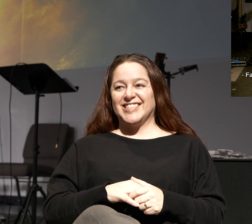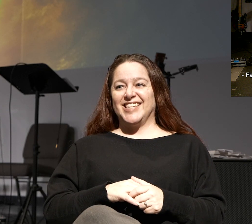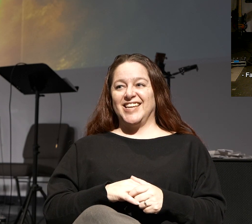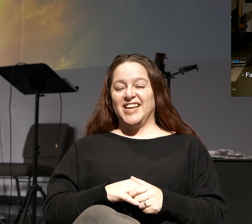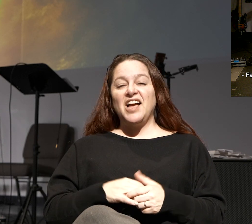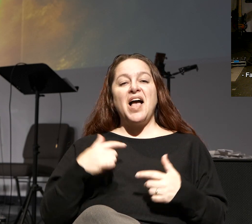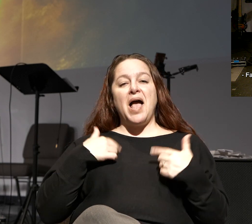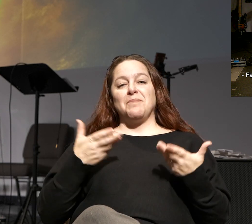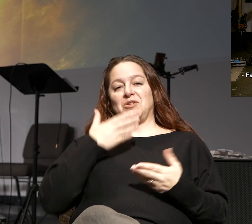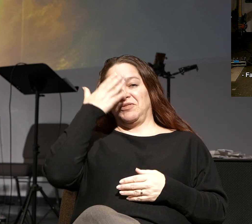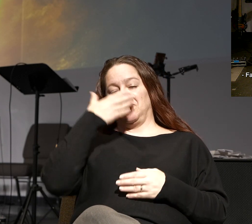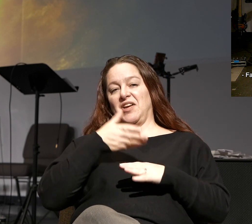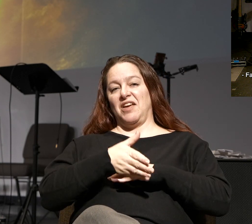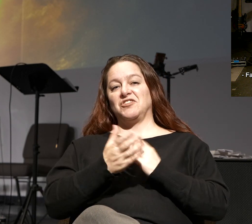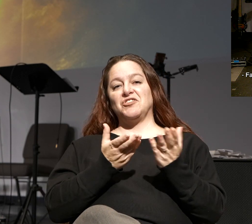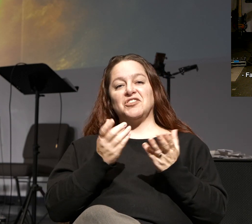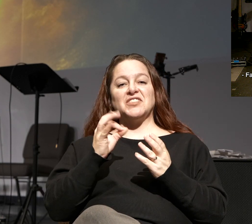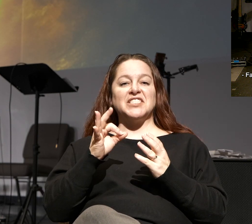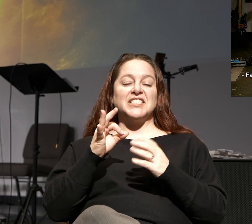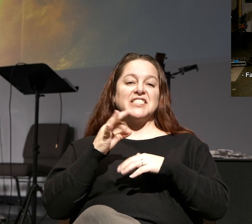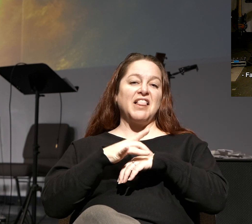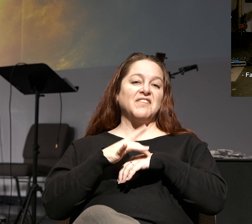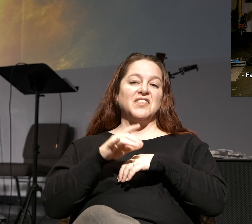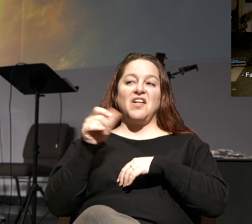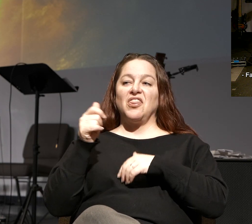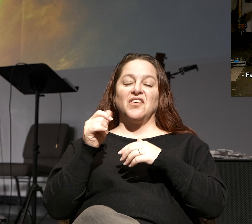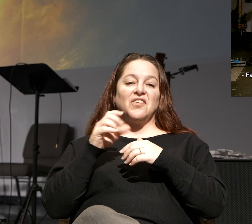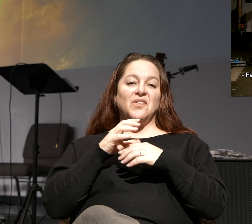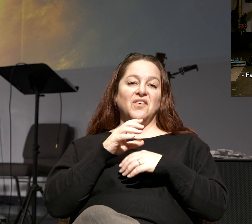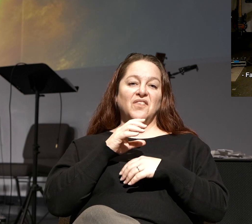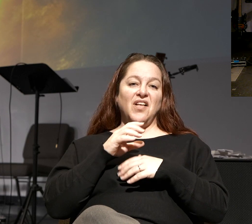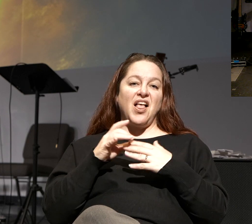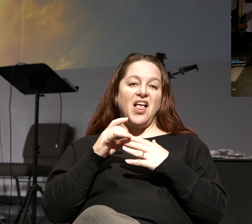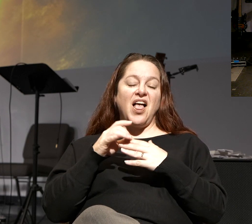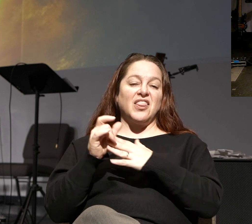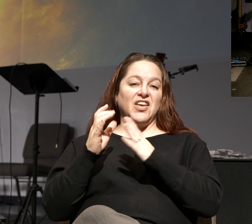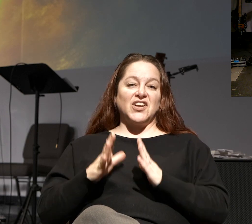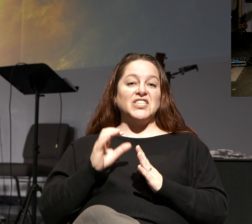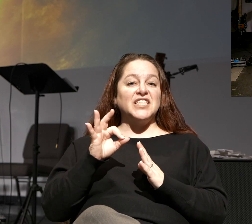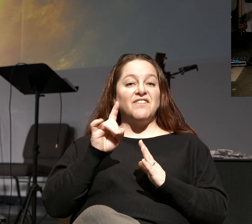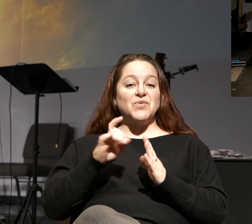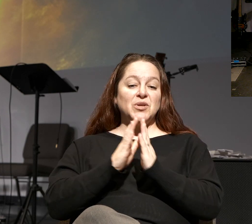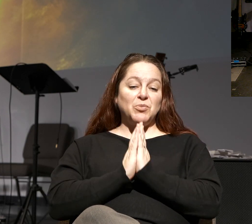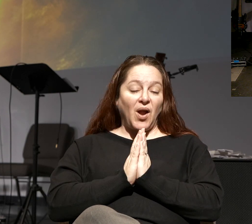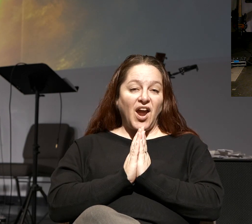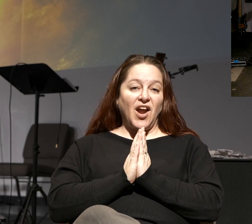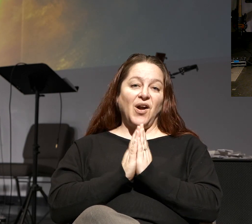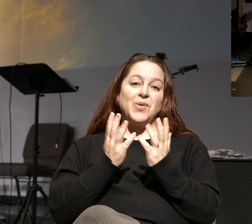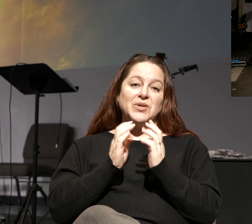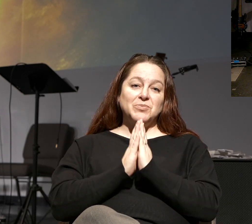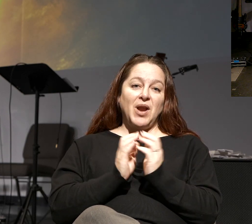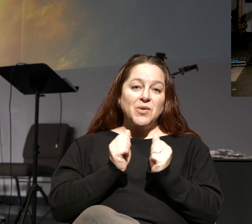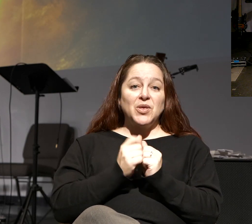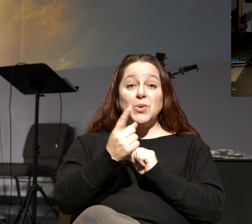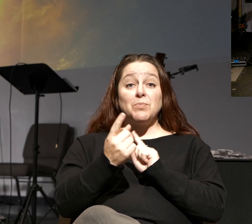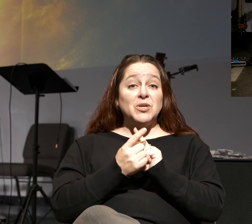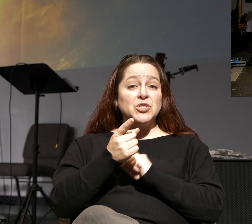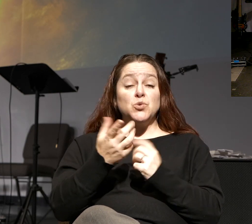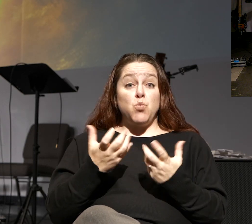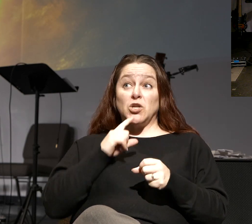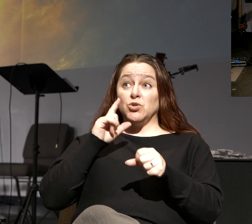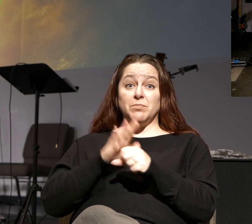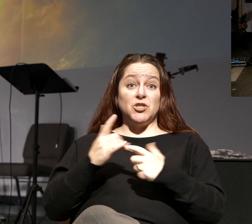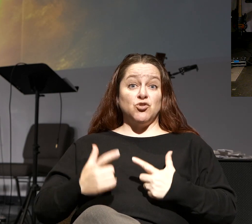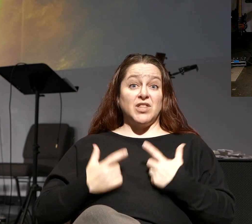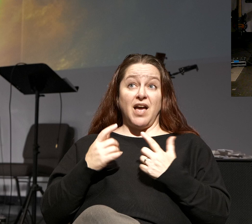So I'll be up front at the end of the service along with any available elders and leaders. If you're new, we'd love to meet you. If you need prayer, we'd love to pray with you. If you want to commit your life to